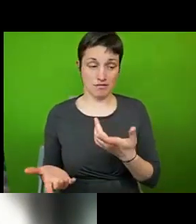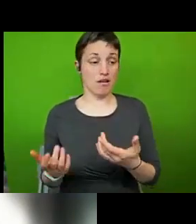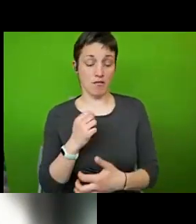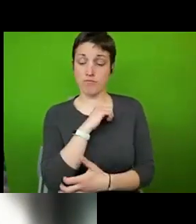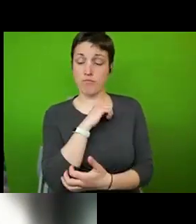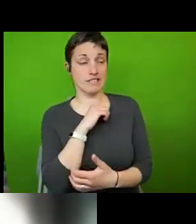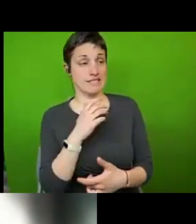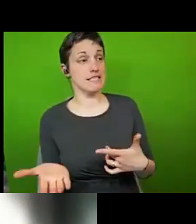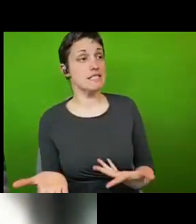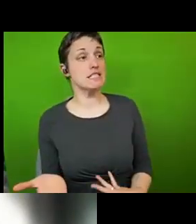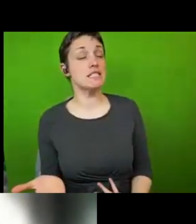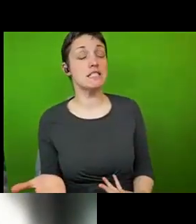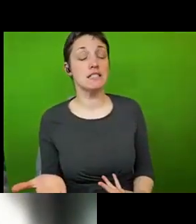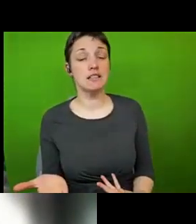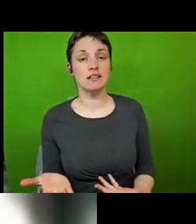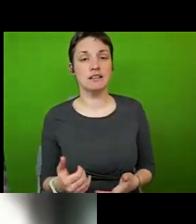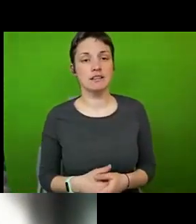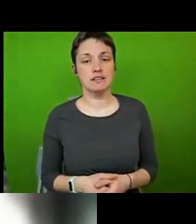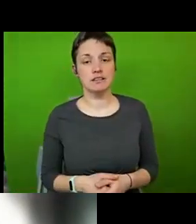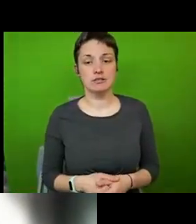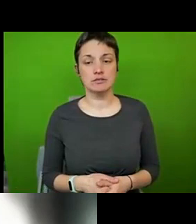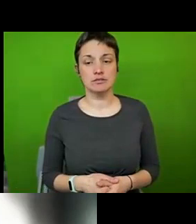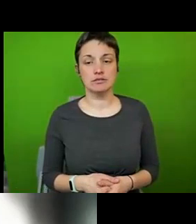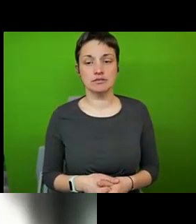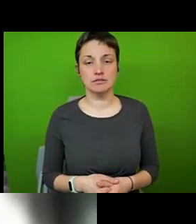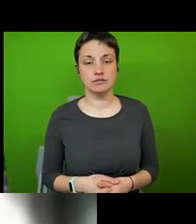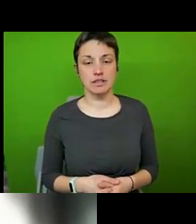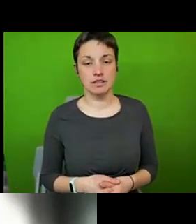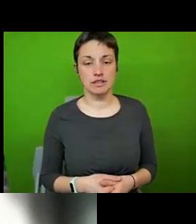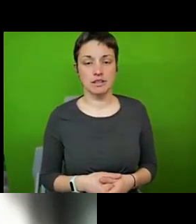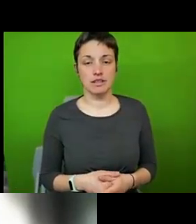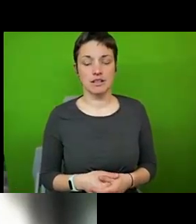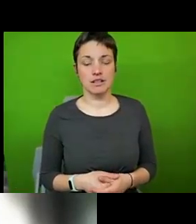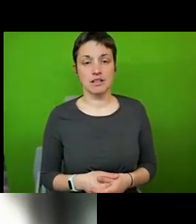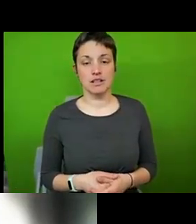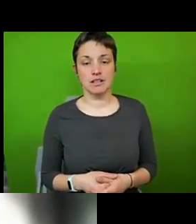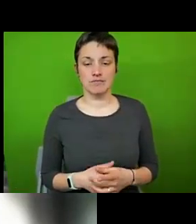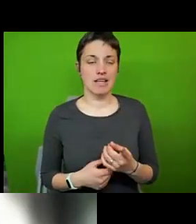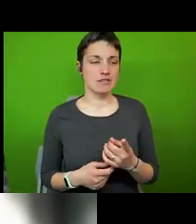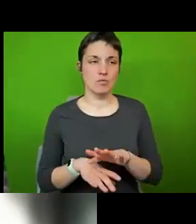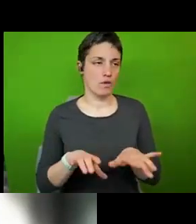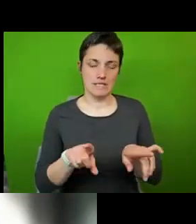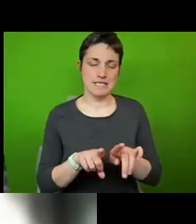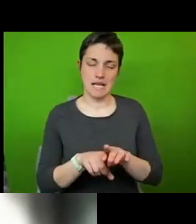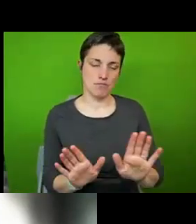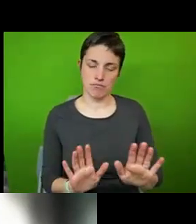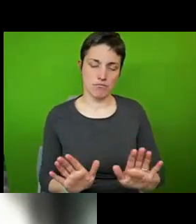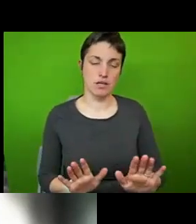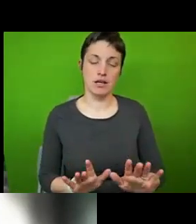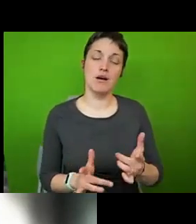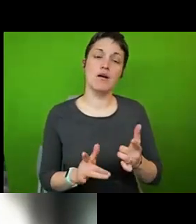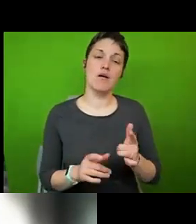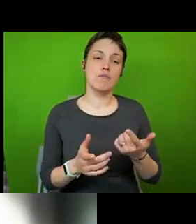this is of course a very similar it's a it's a it's a dissimilar situation of course uh but it's just to flag that um